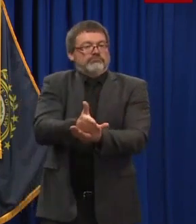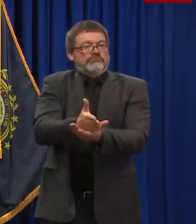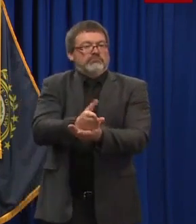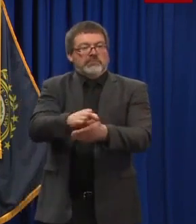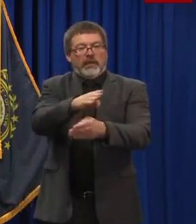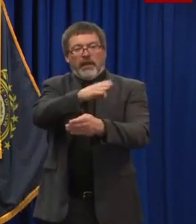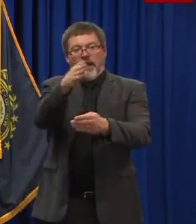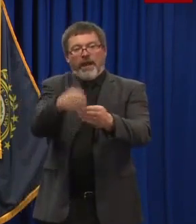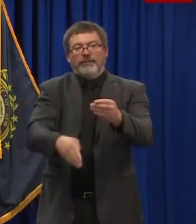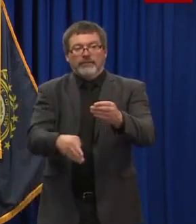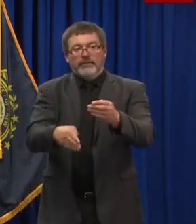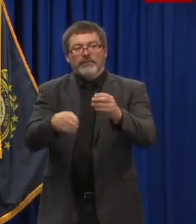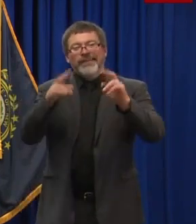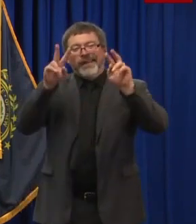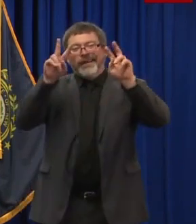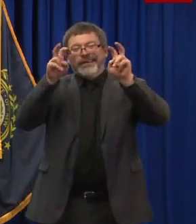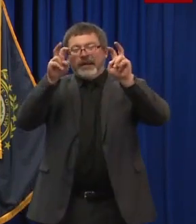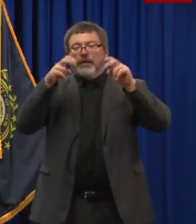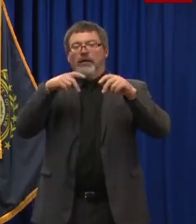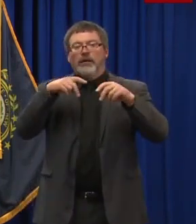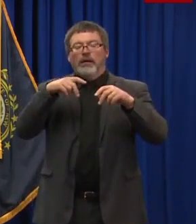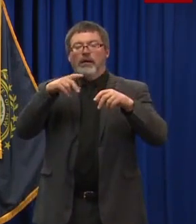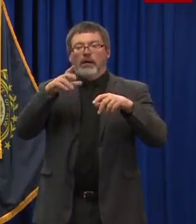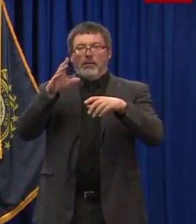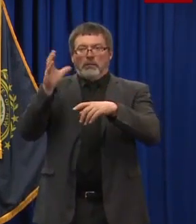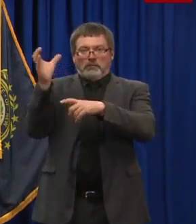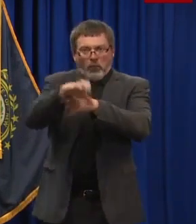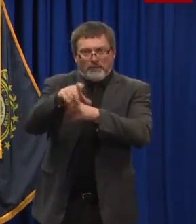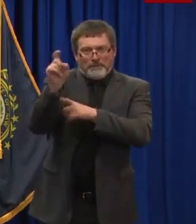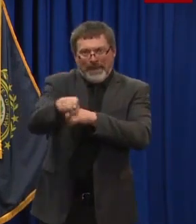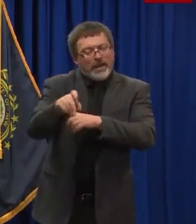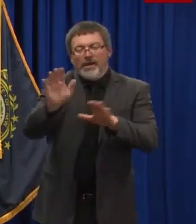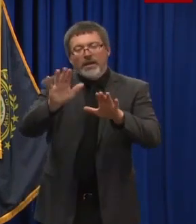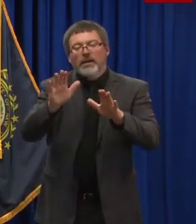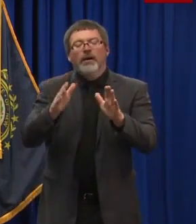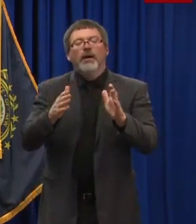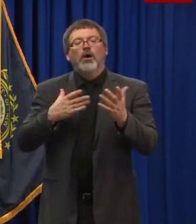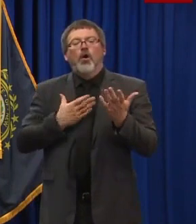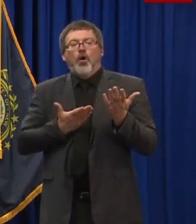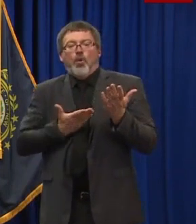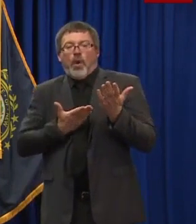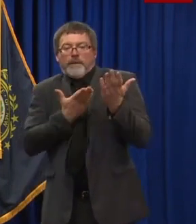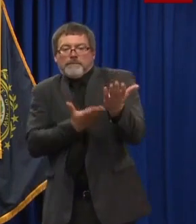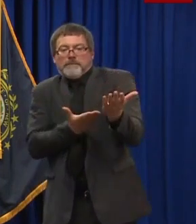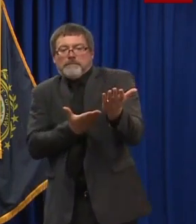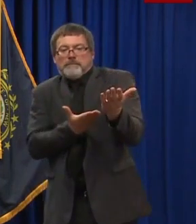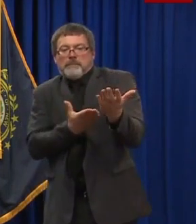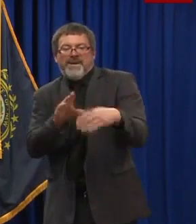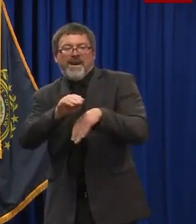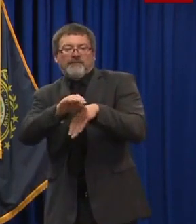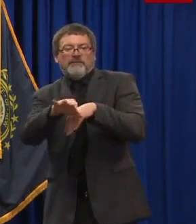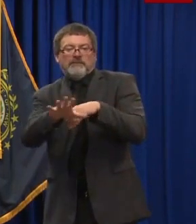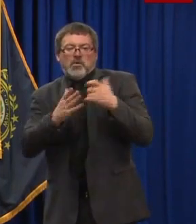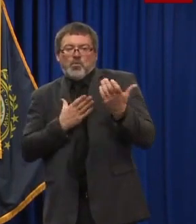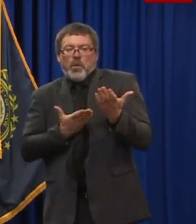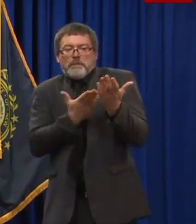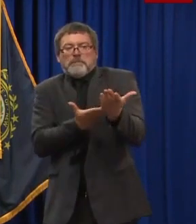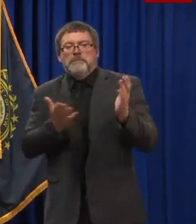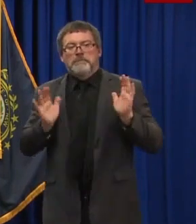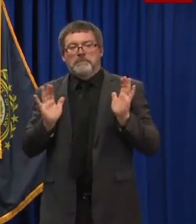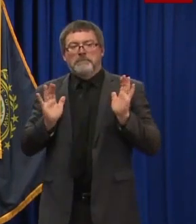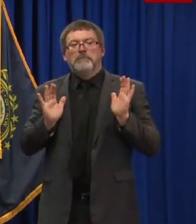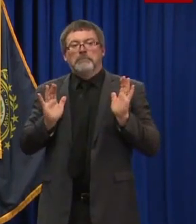home advisory. This removes the social gathering limitation of 10 people or less. It removes that limitation.